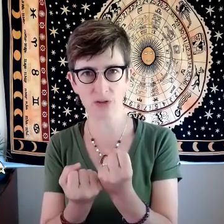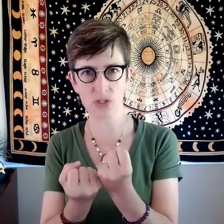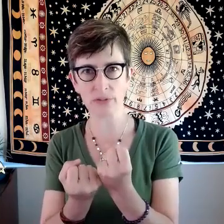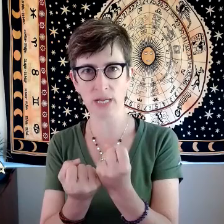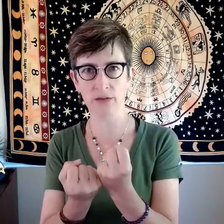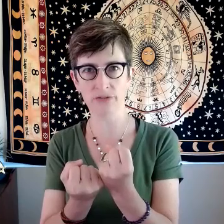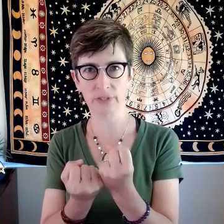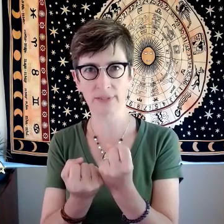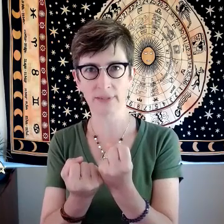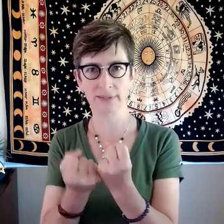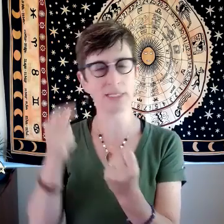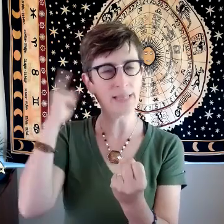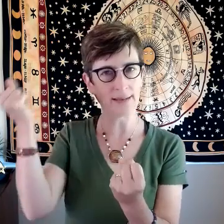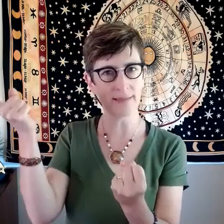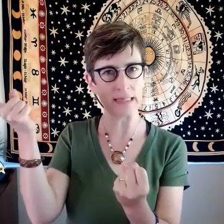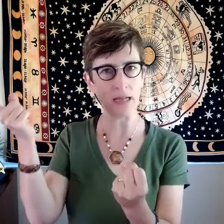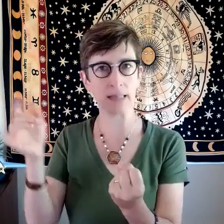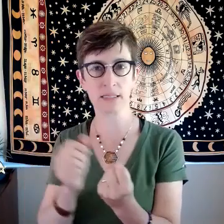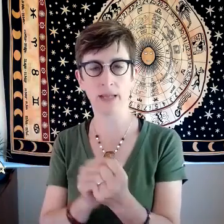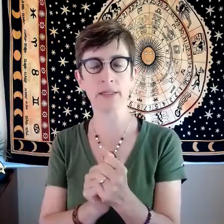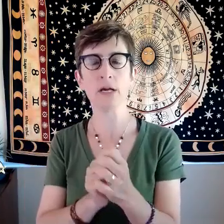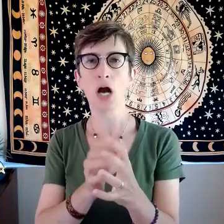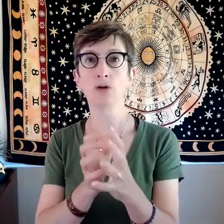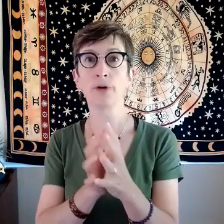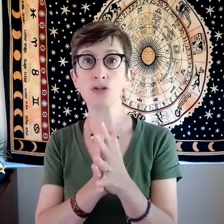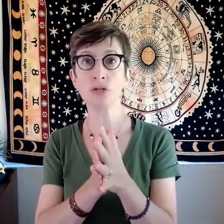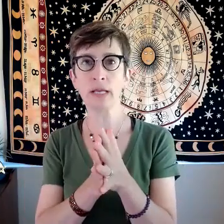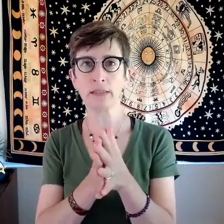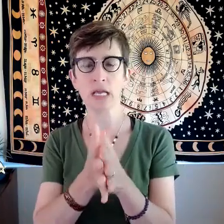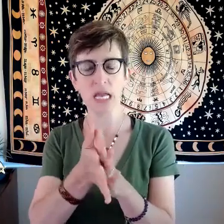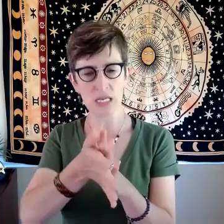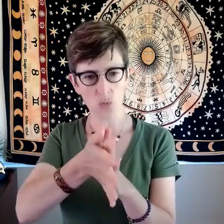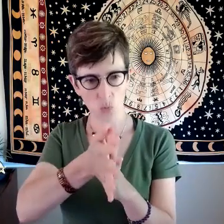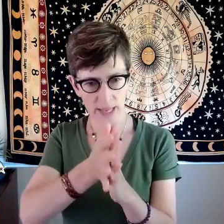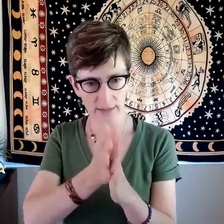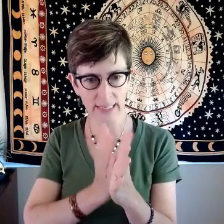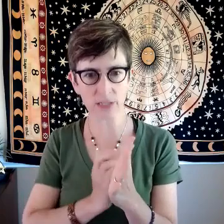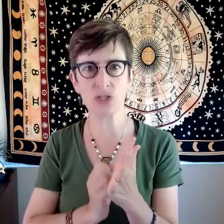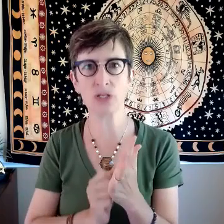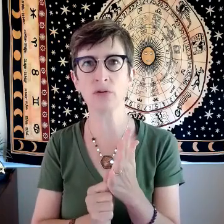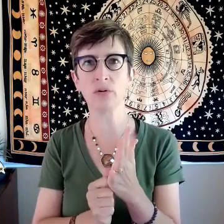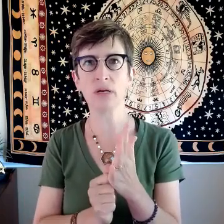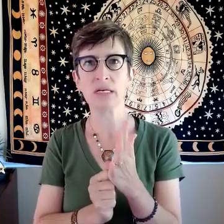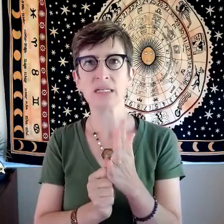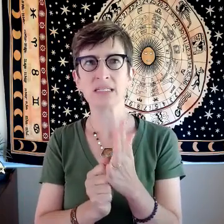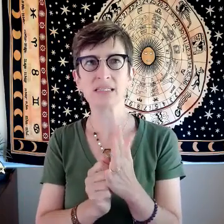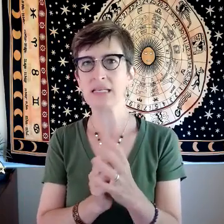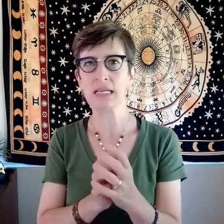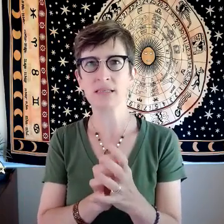they're a student of you know again thinking Einstein a great student is willing to sit in the